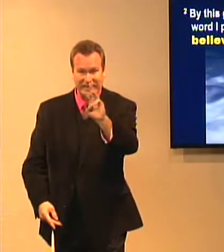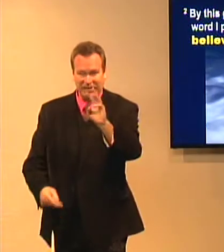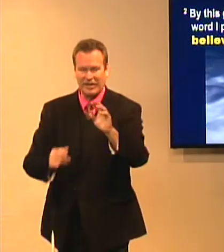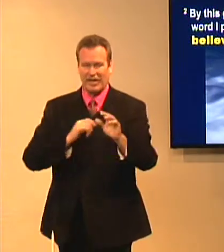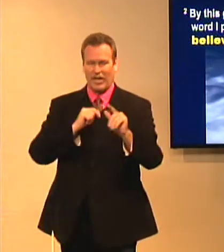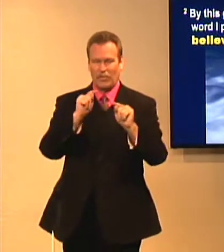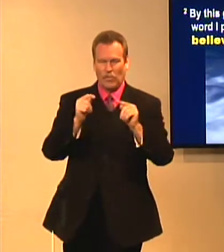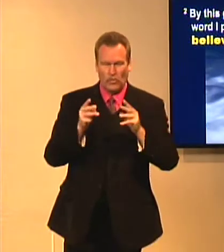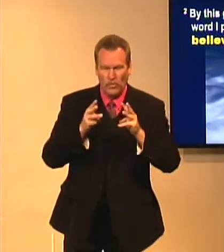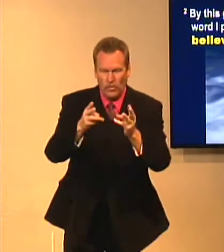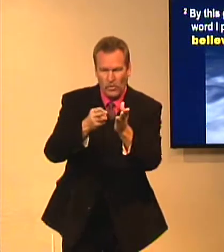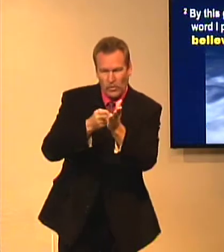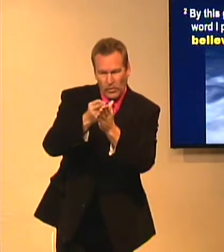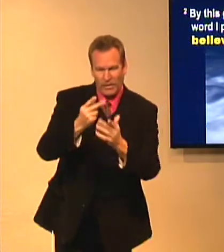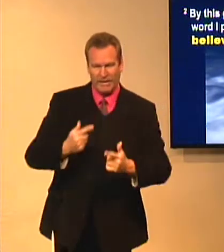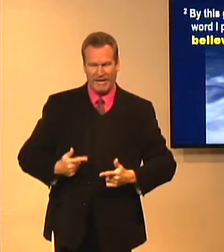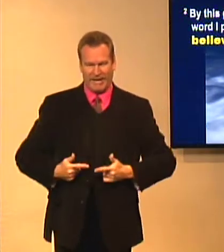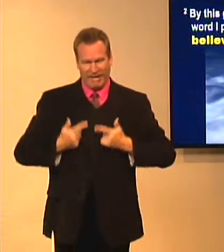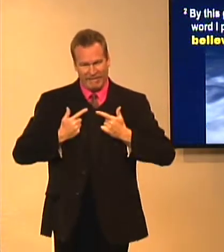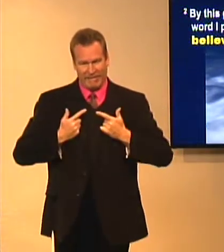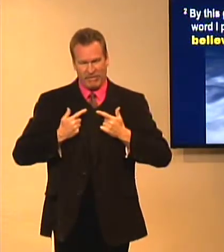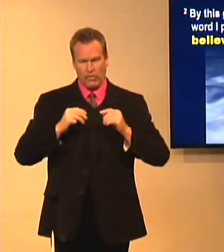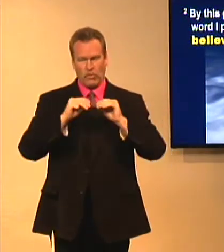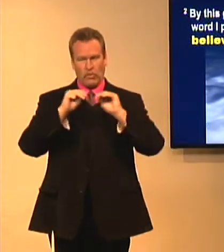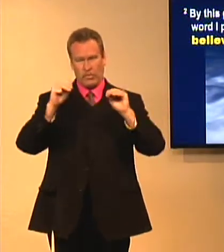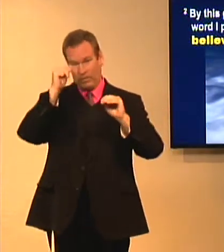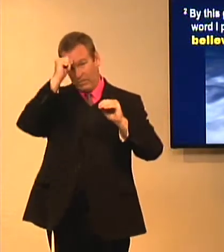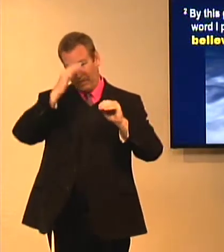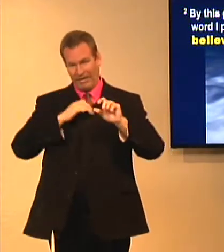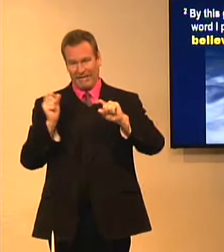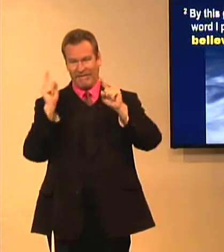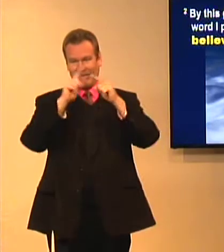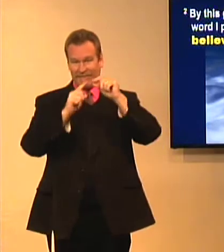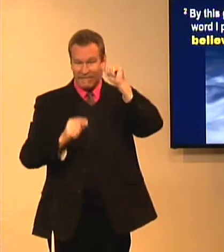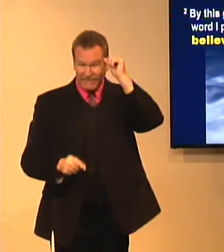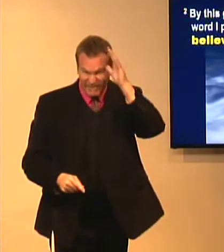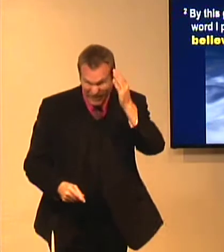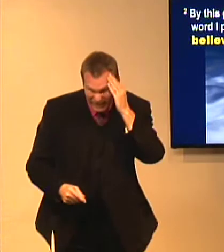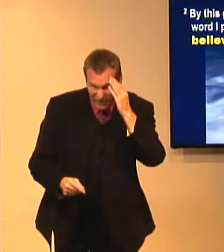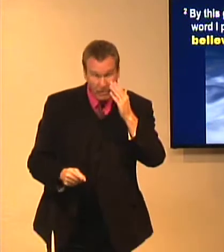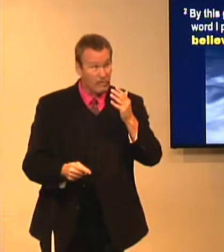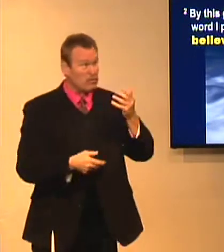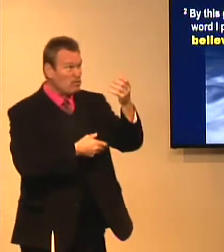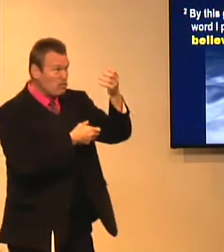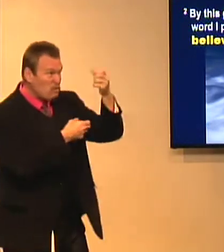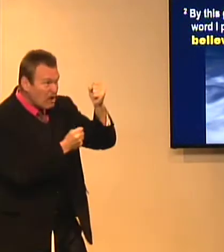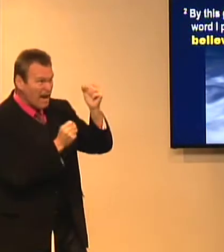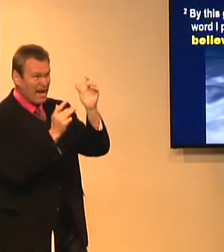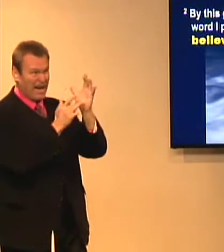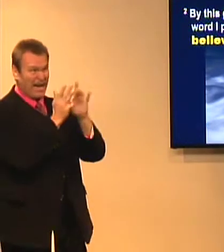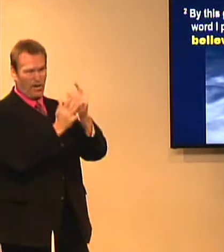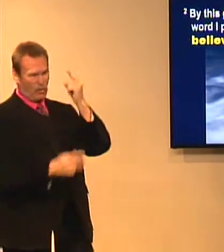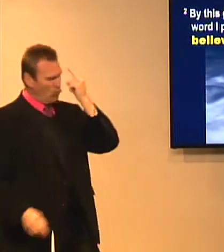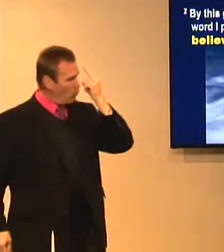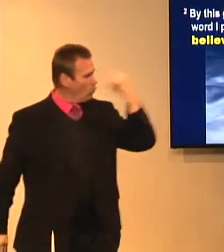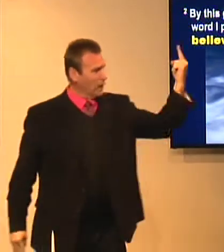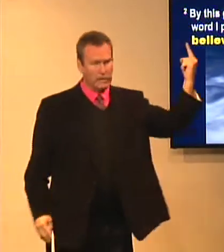chapter 14, verse 6, Jesus said, I am the way, the truth, and the life. No man can come to the Father except through trusting in Jesus